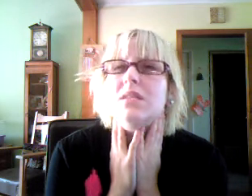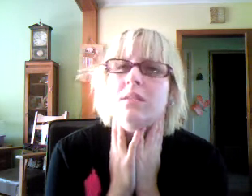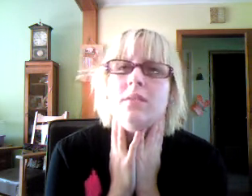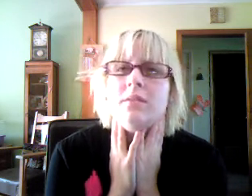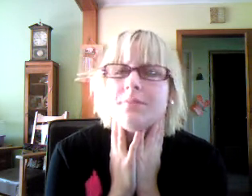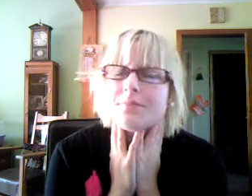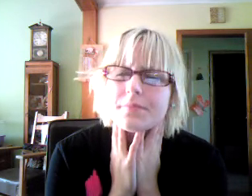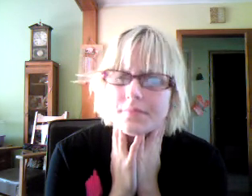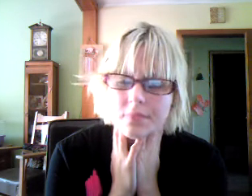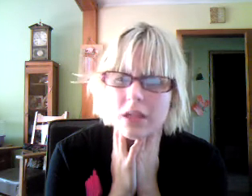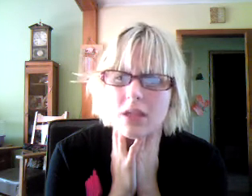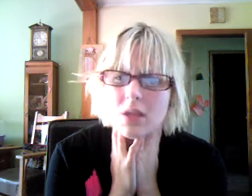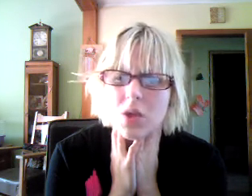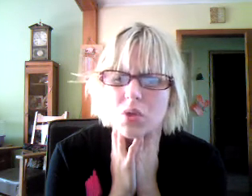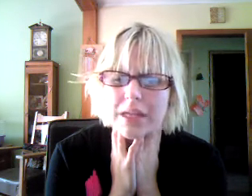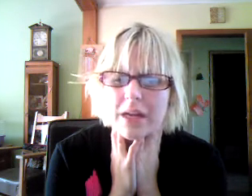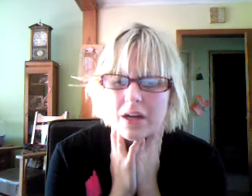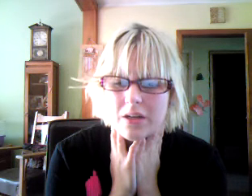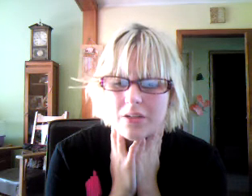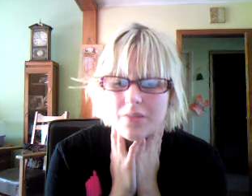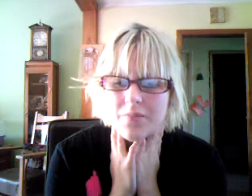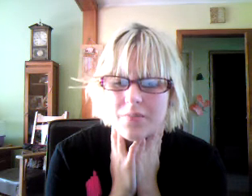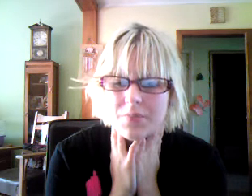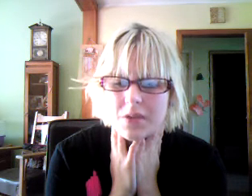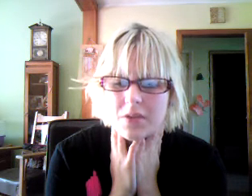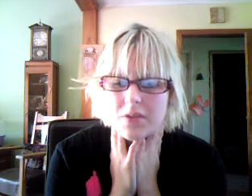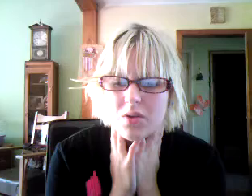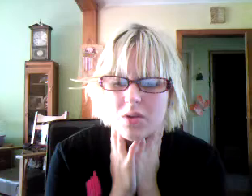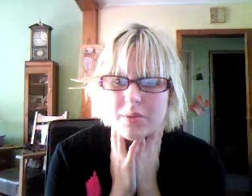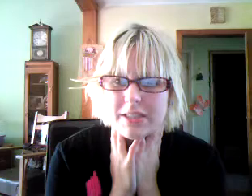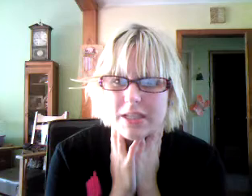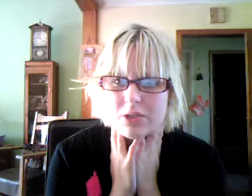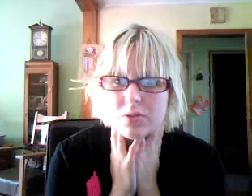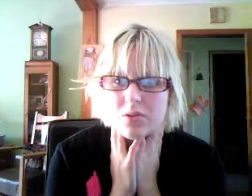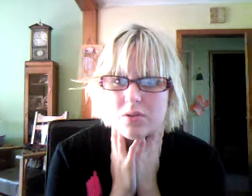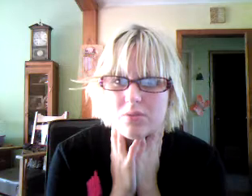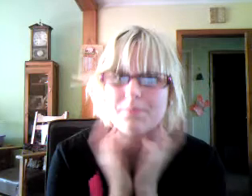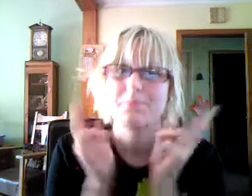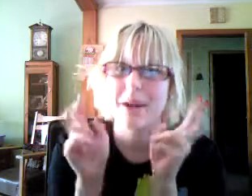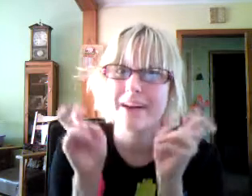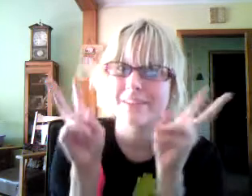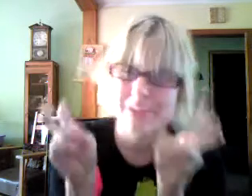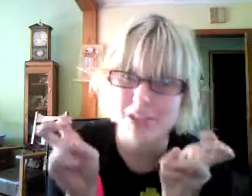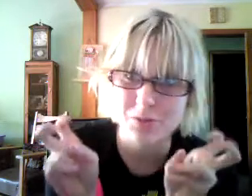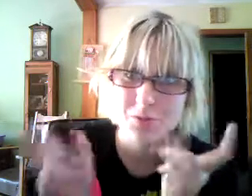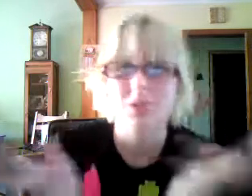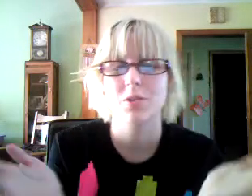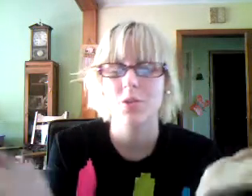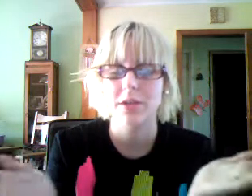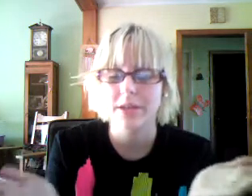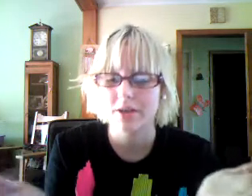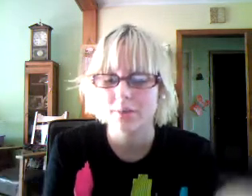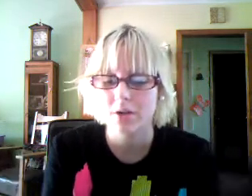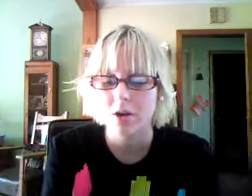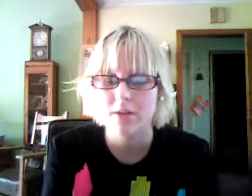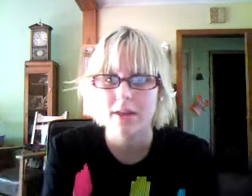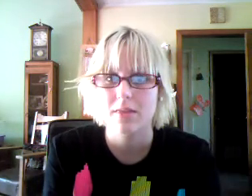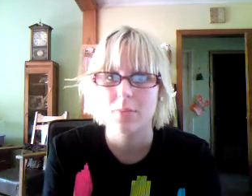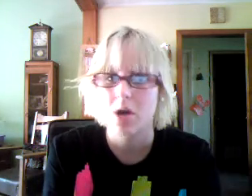the only, uh, the only bisexual, bisexuals you only hear about are, like, the bar